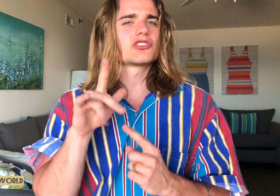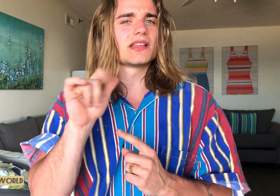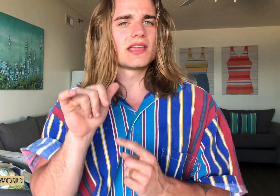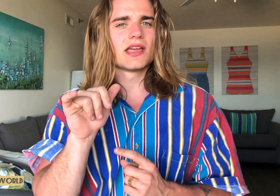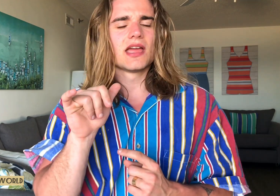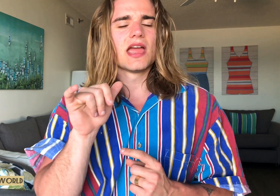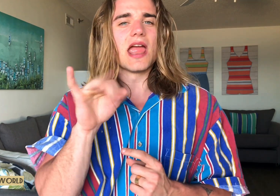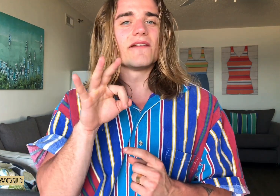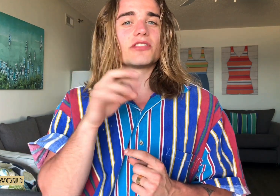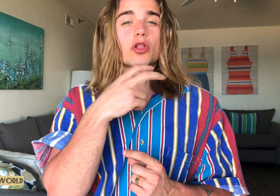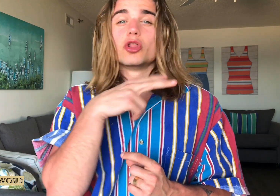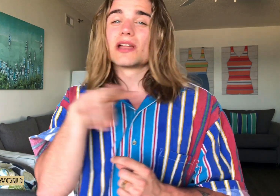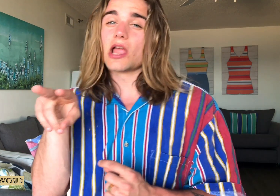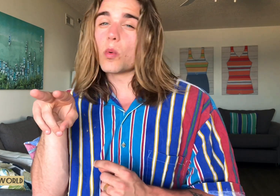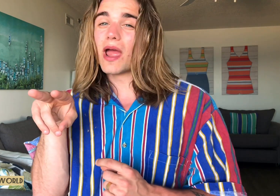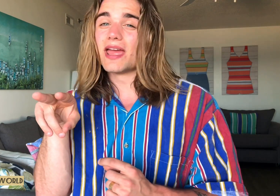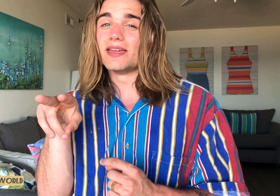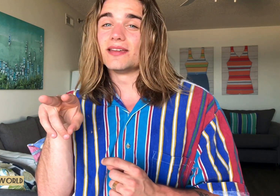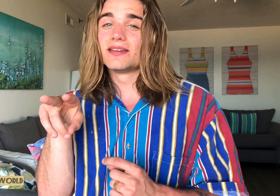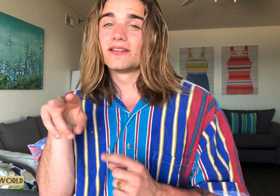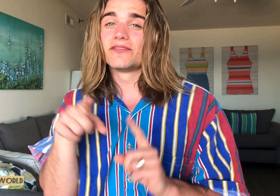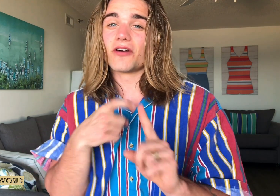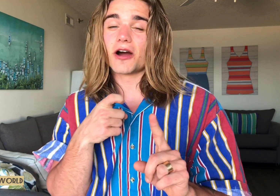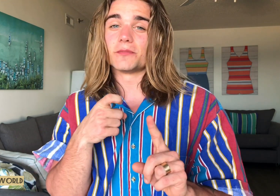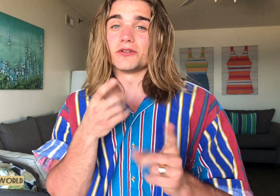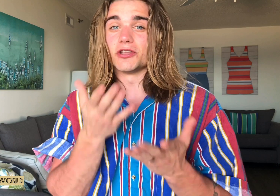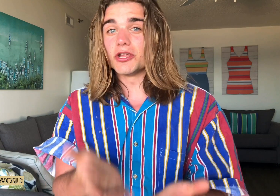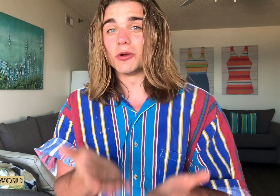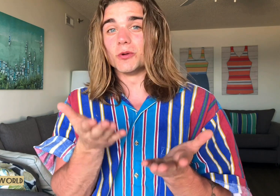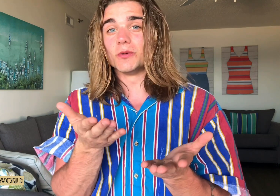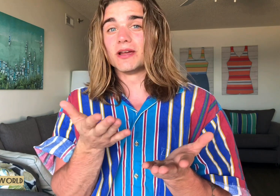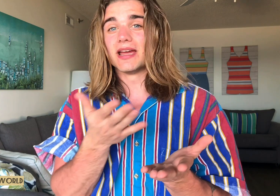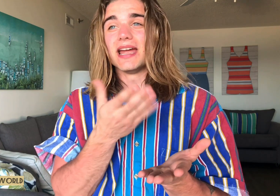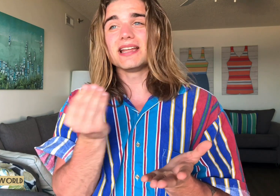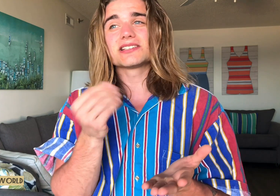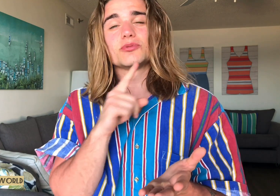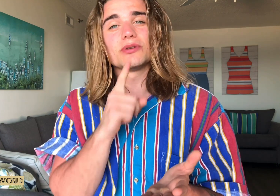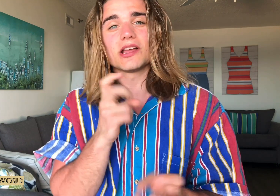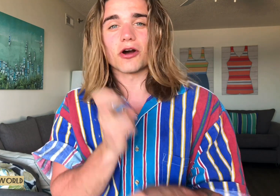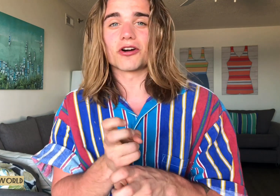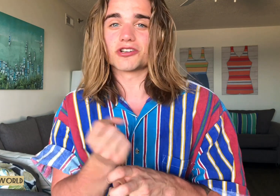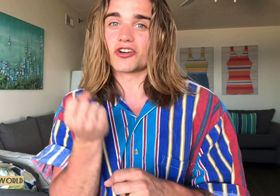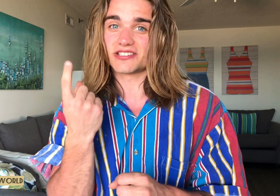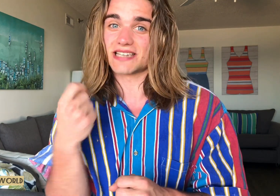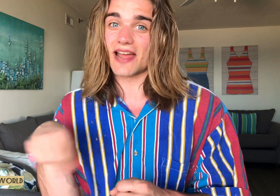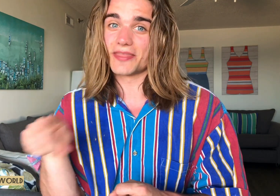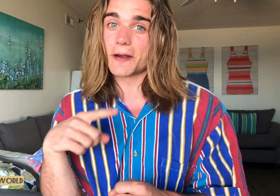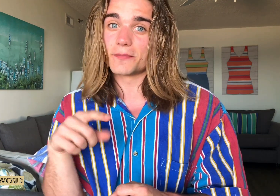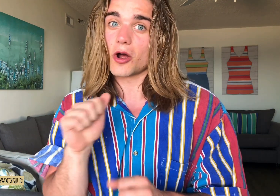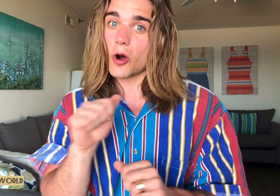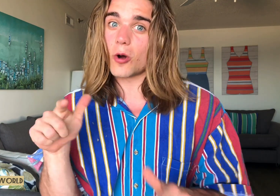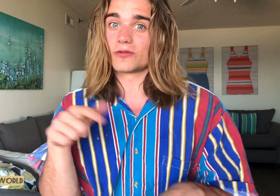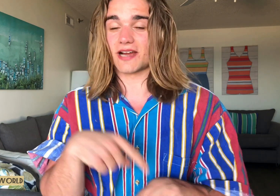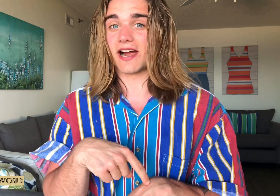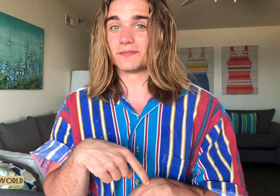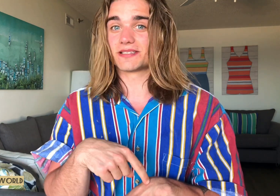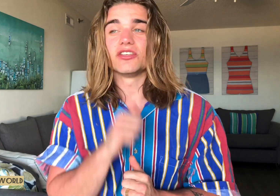if they're looking away from you. And it's really hard to understand them all times. You